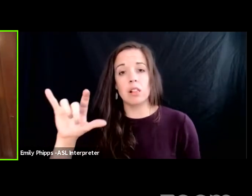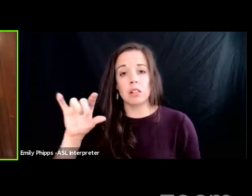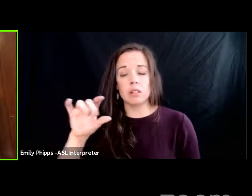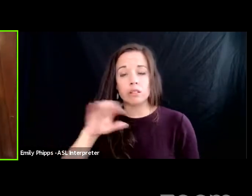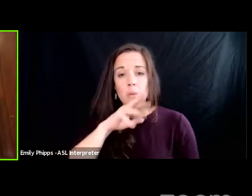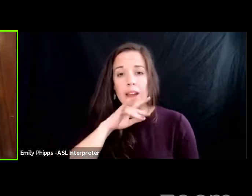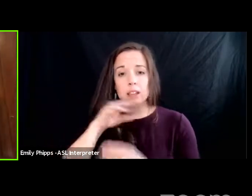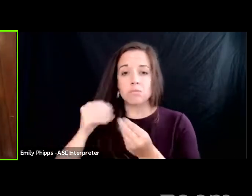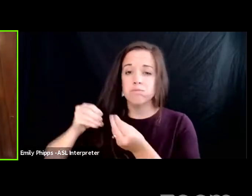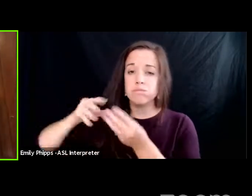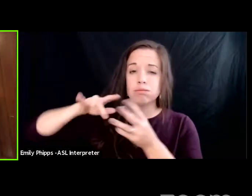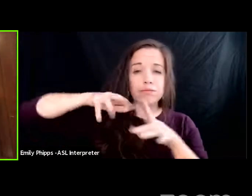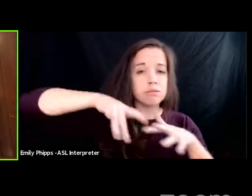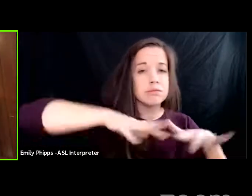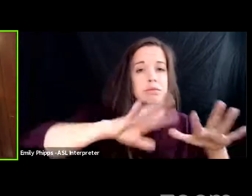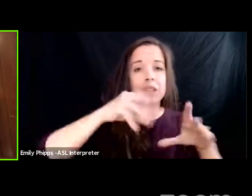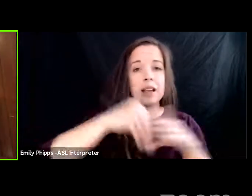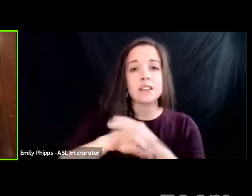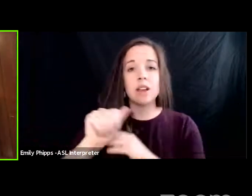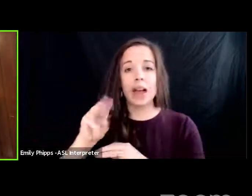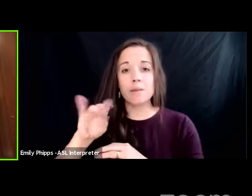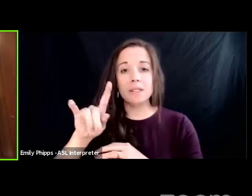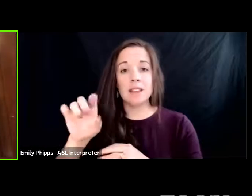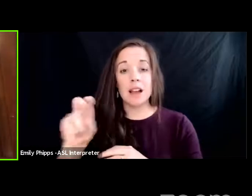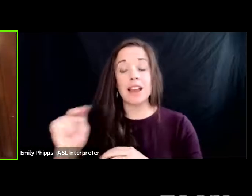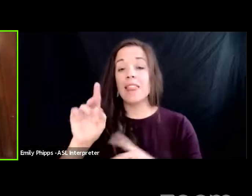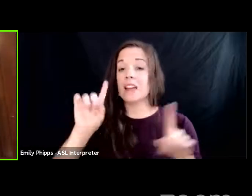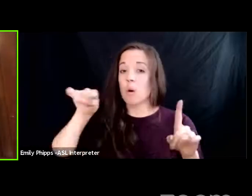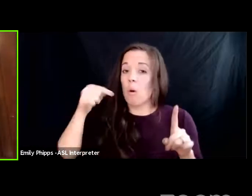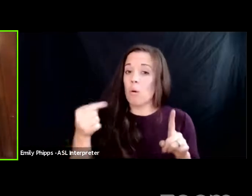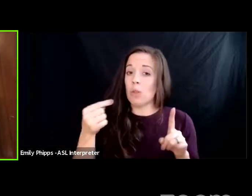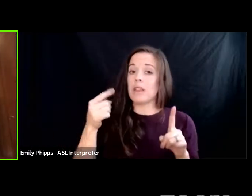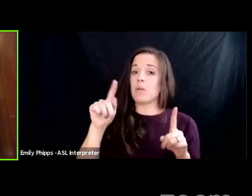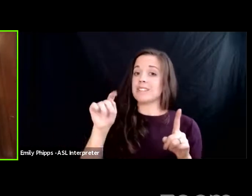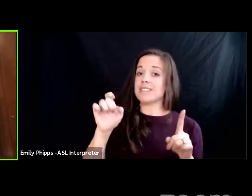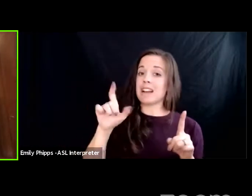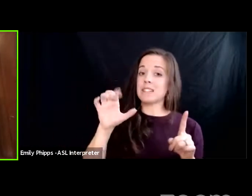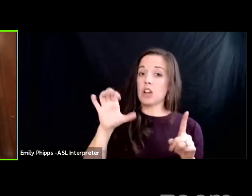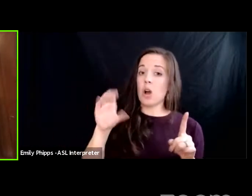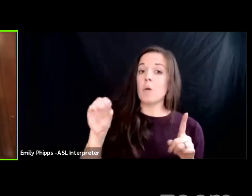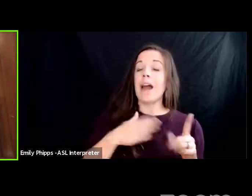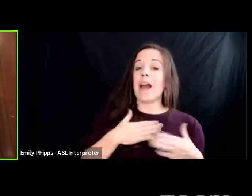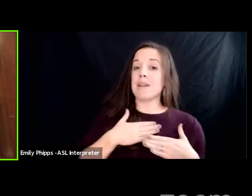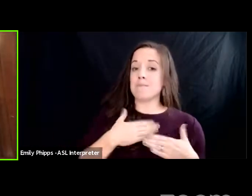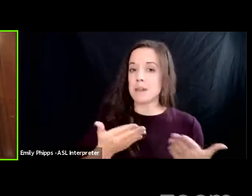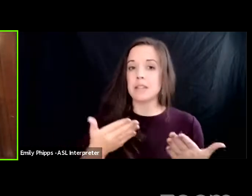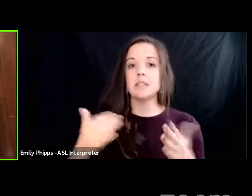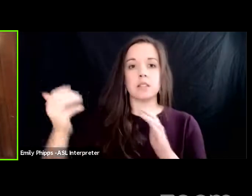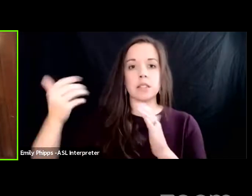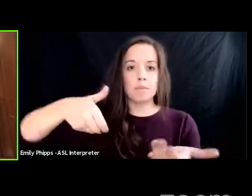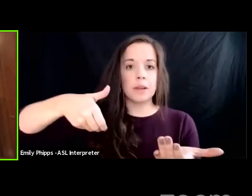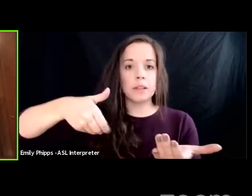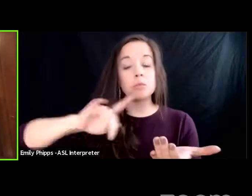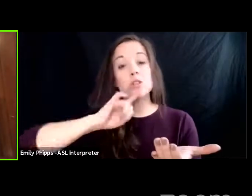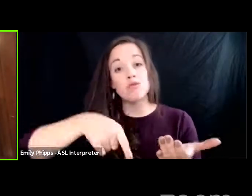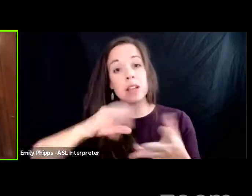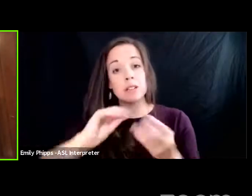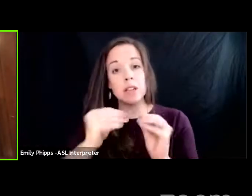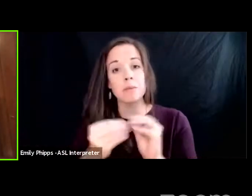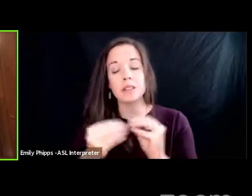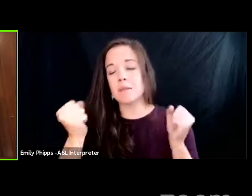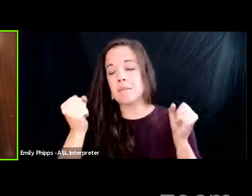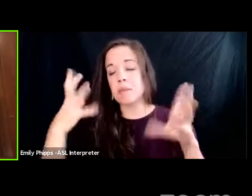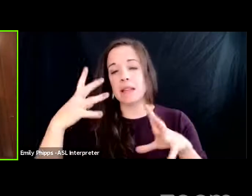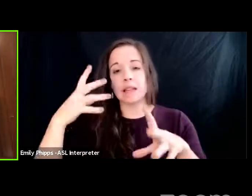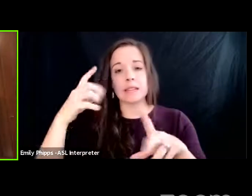amazon is actually just what texaco admitted to deliberately dumping but the real number is many times